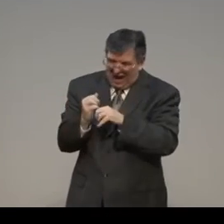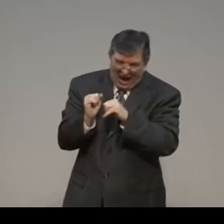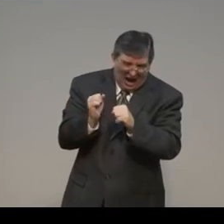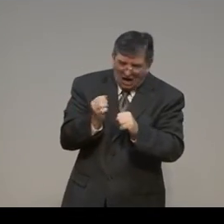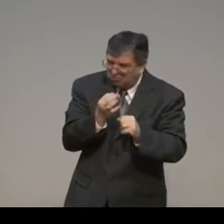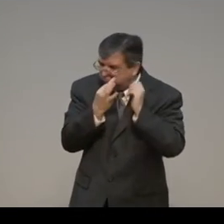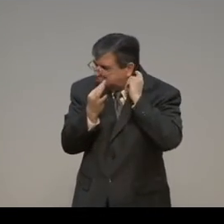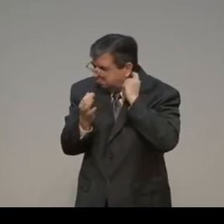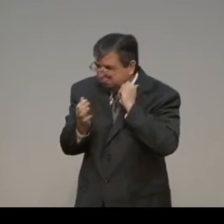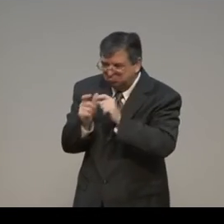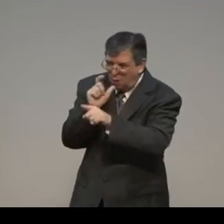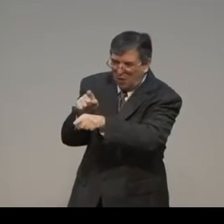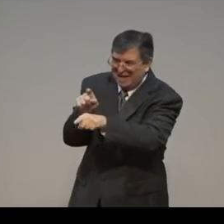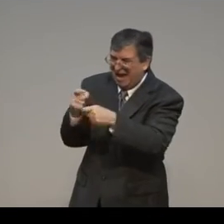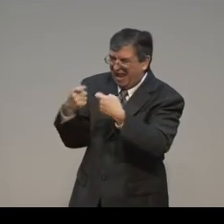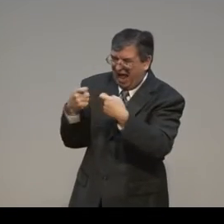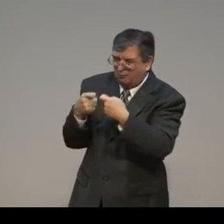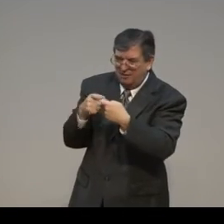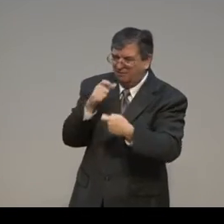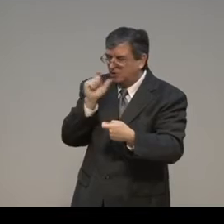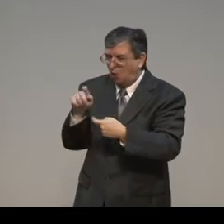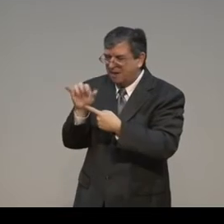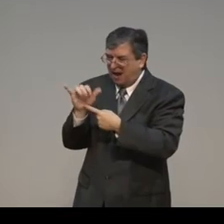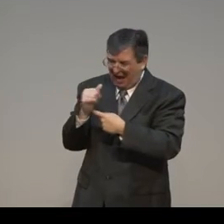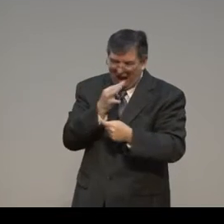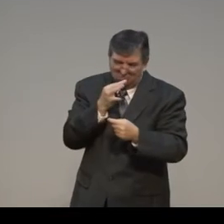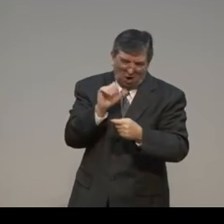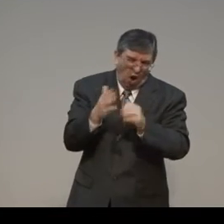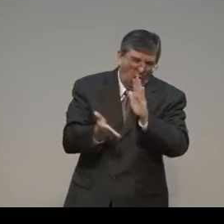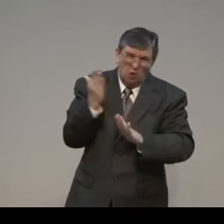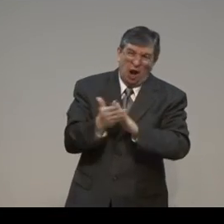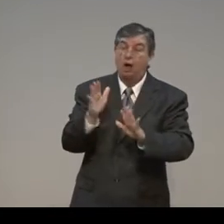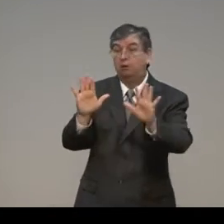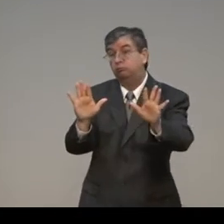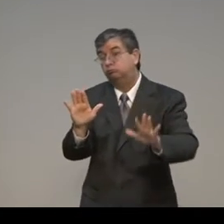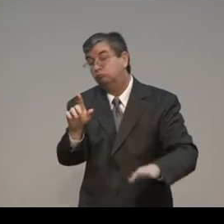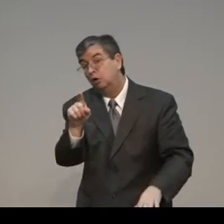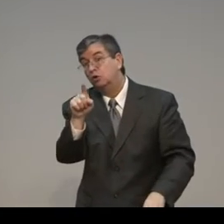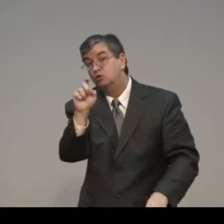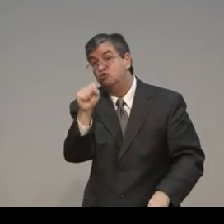And deciding that you can make the decisions in your life. That you can know what to do.